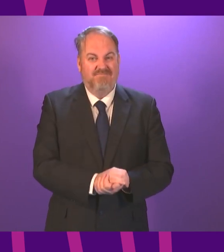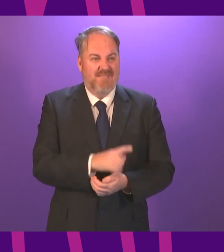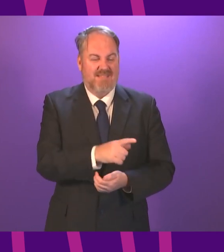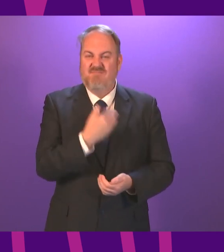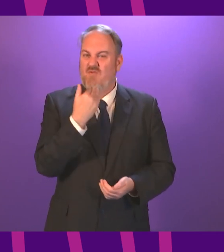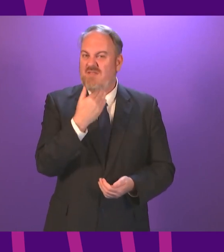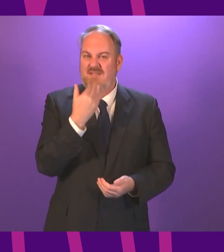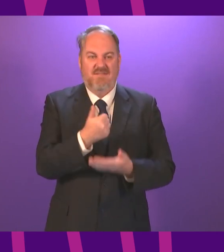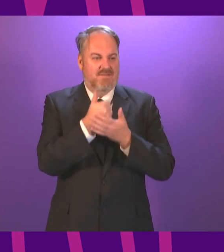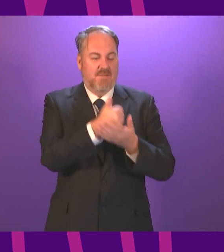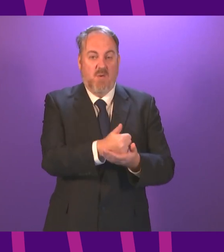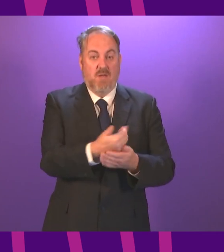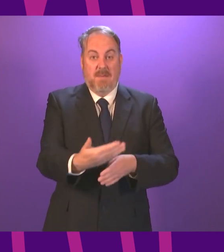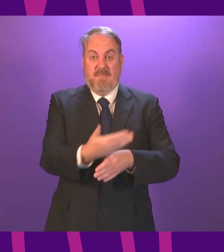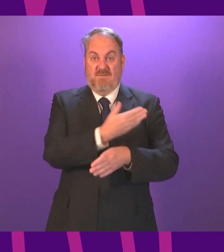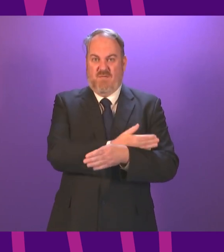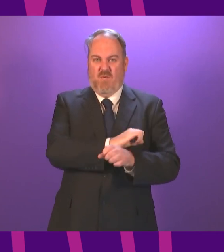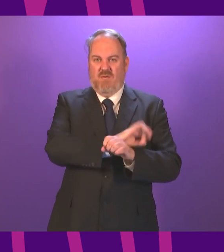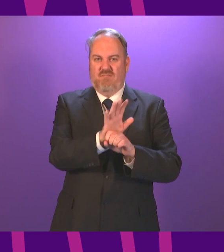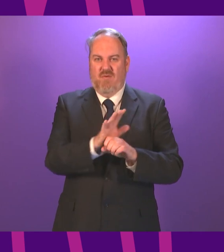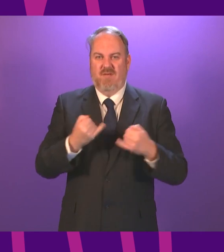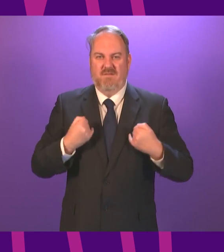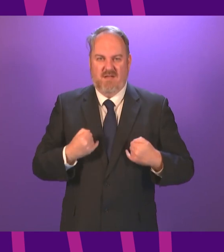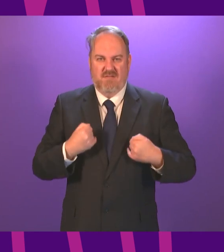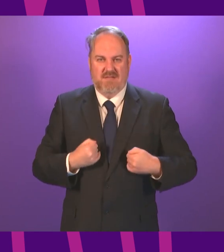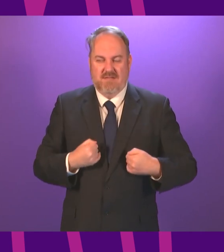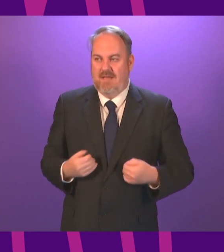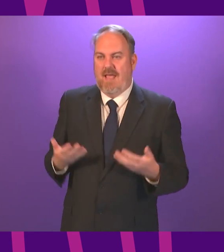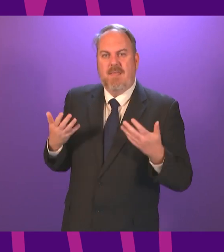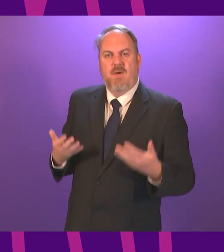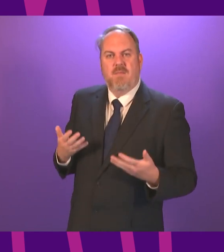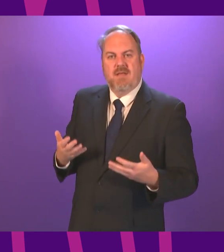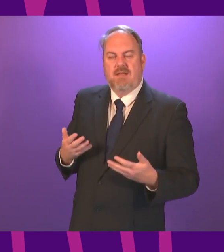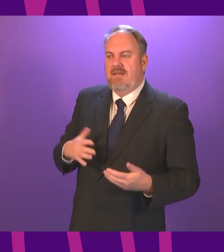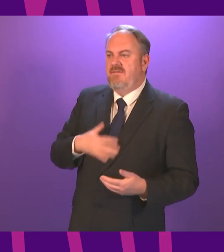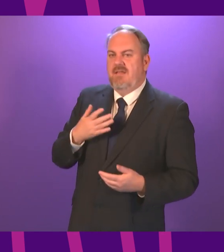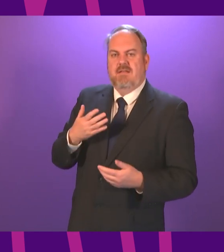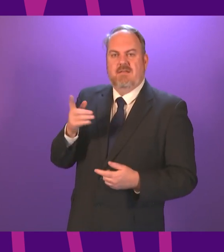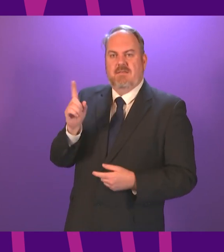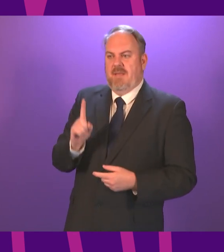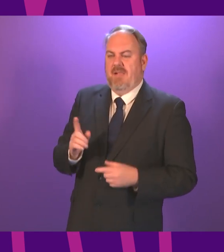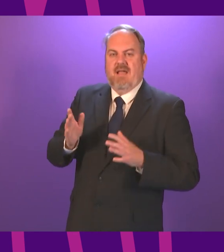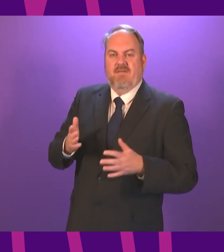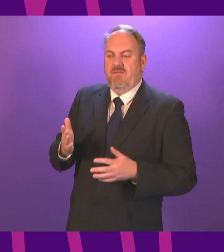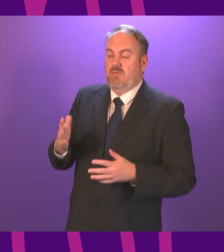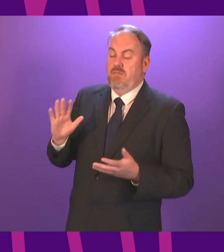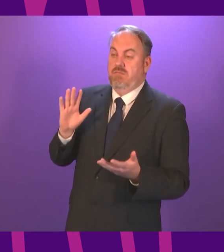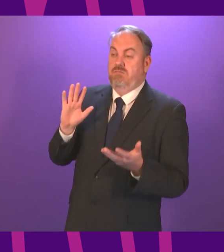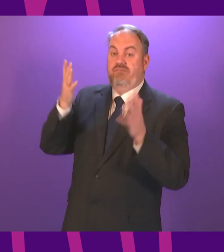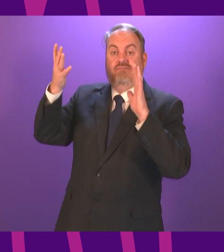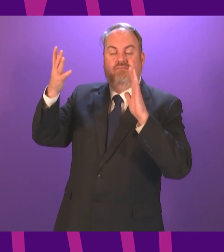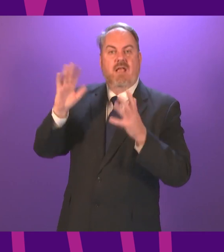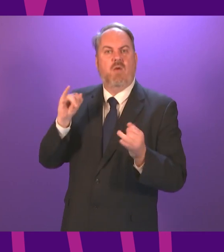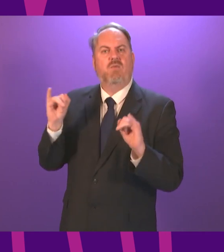not just about treatment at the sharp end and we need to end the current cycle of crisis management. We need to look upstream